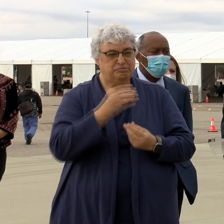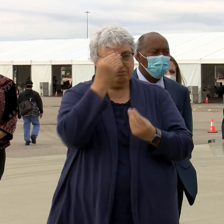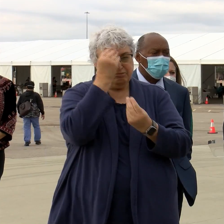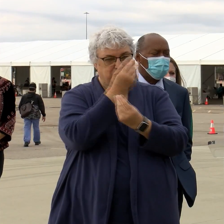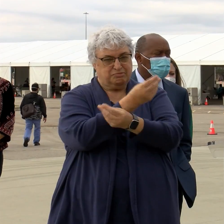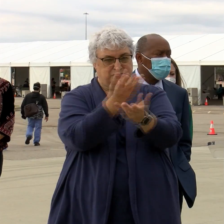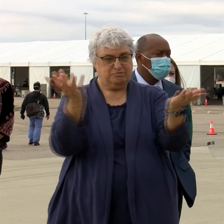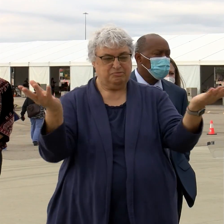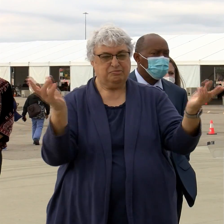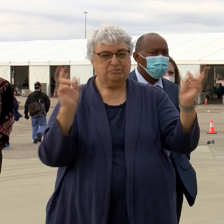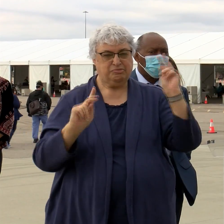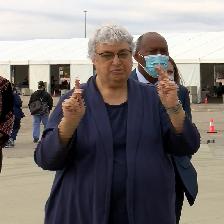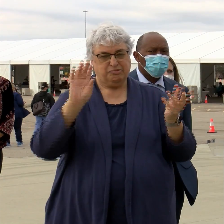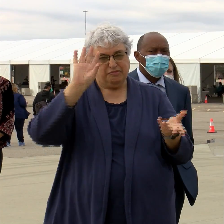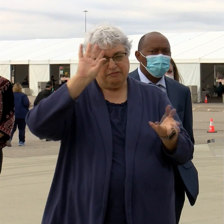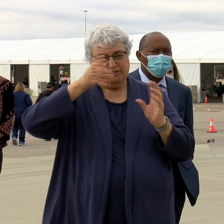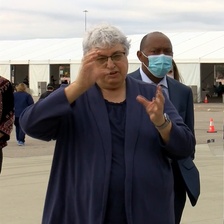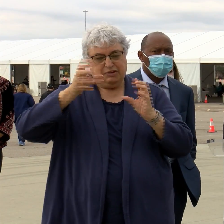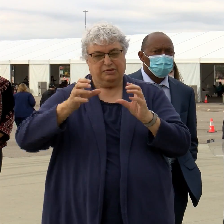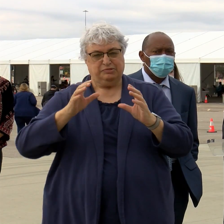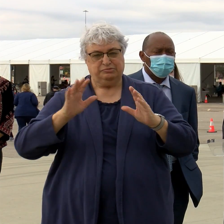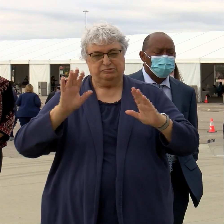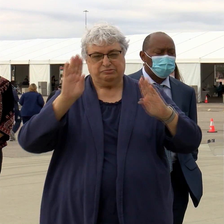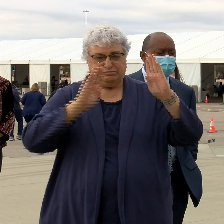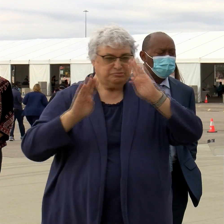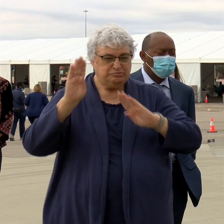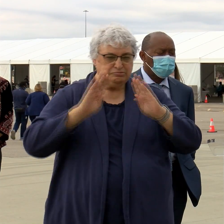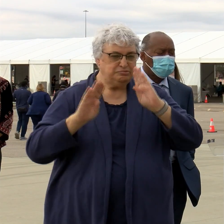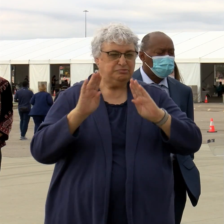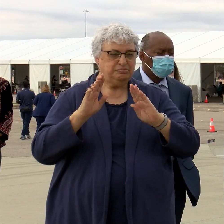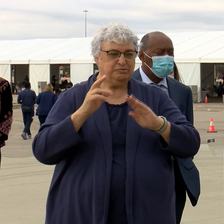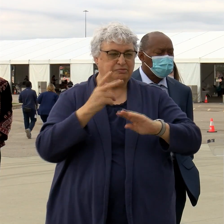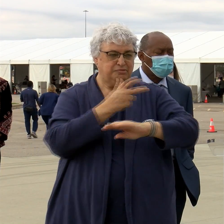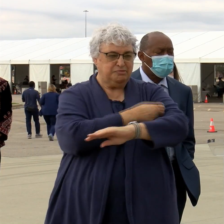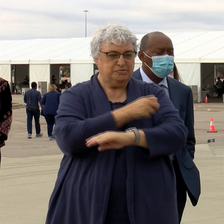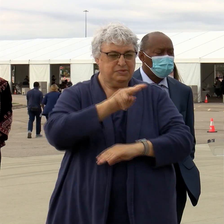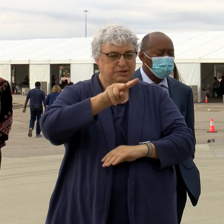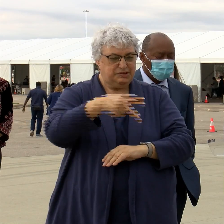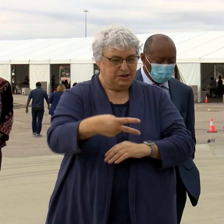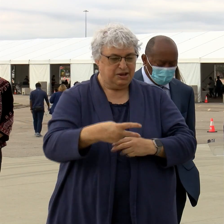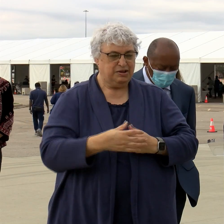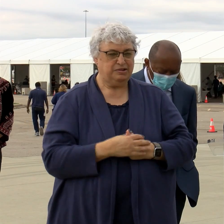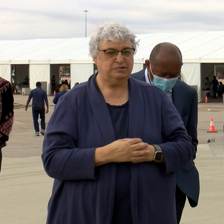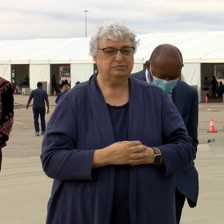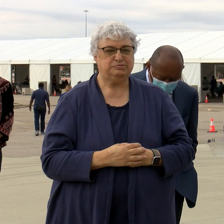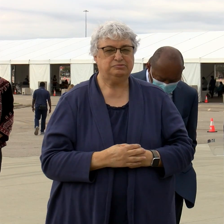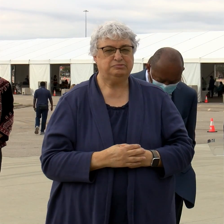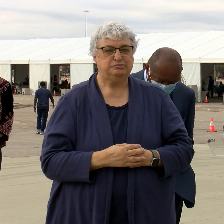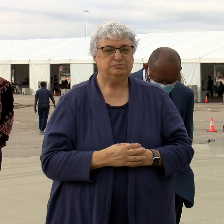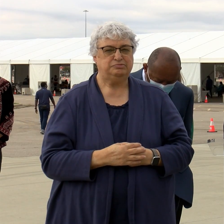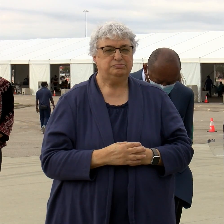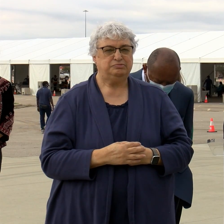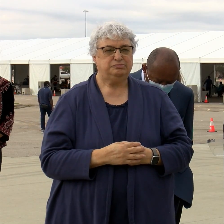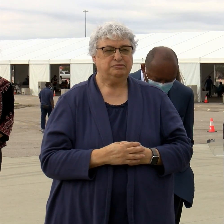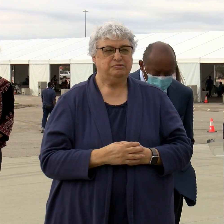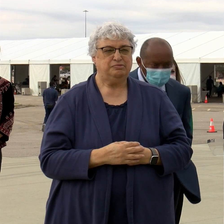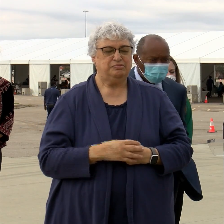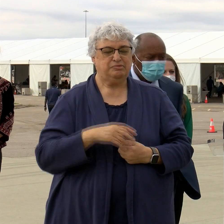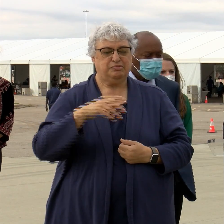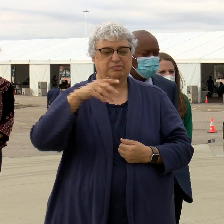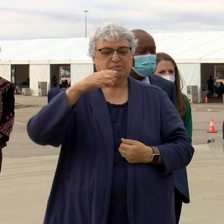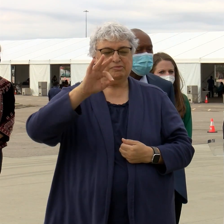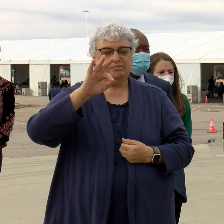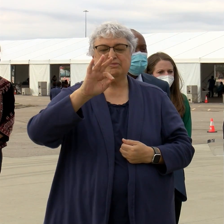There's been a lot of confusion and a lot of anxiety about the vaccine and getting second doses. And so with the Pfizer